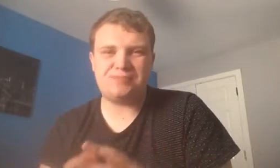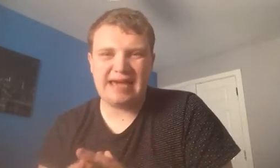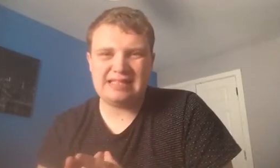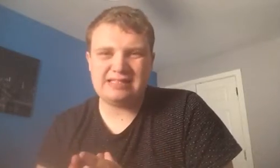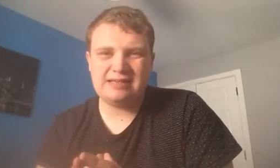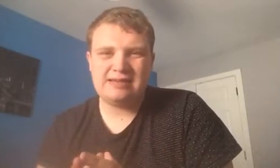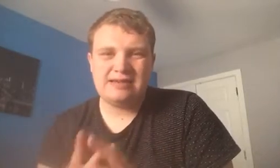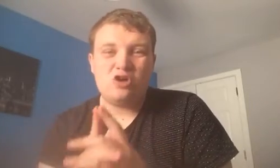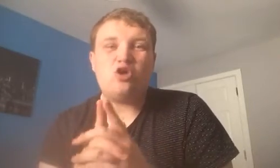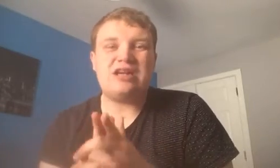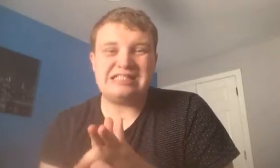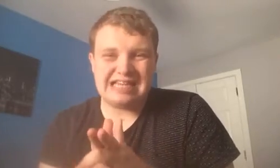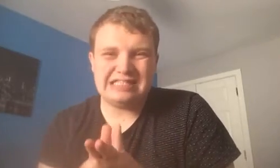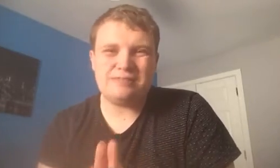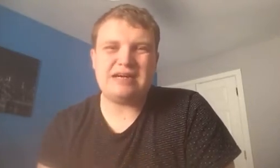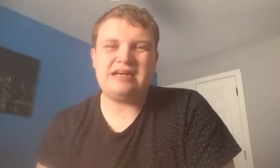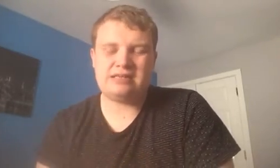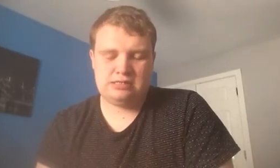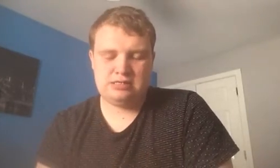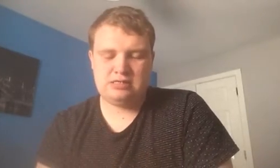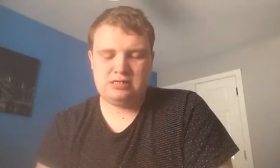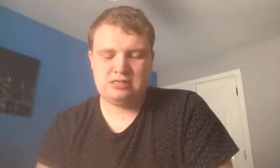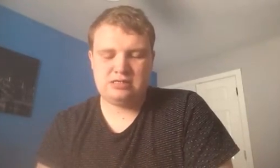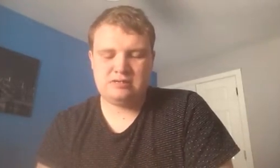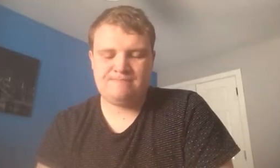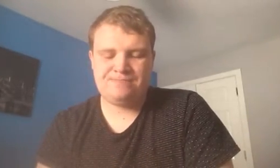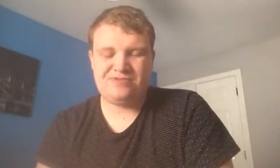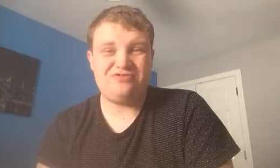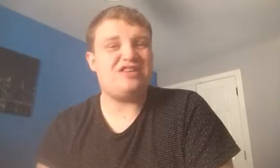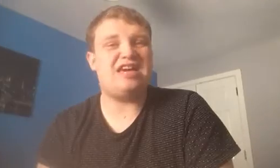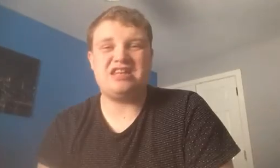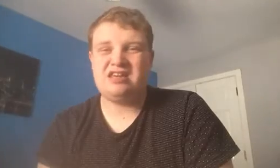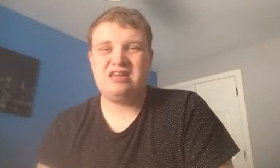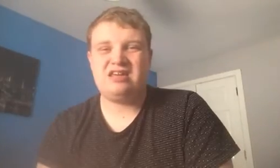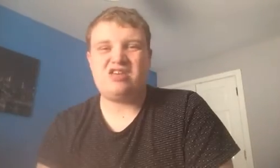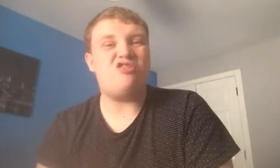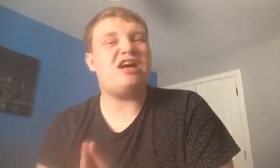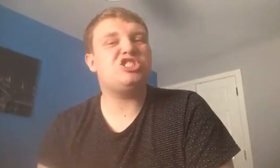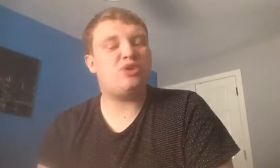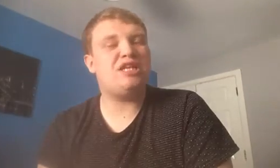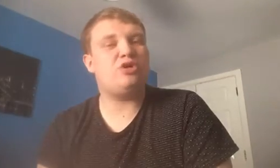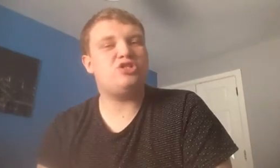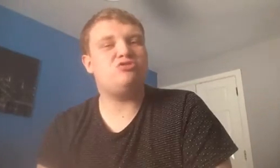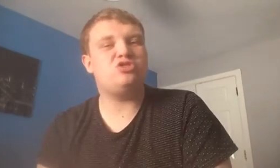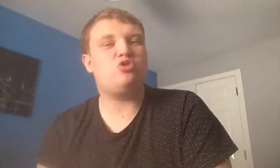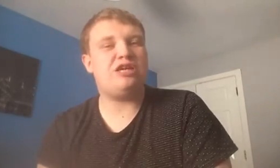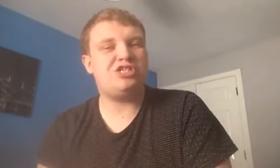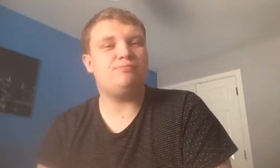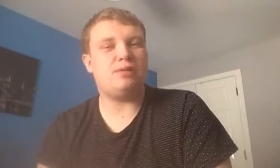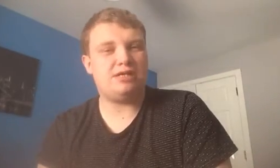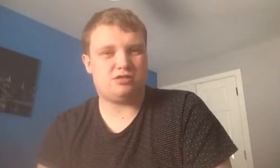spend on a centre back, then that 21 year old Croatian player,